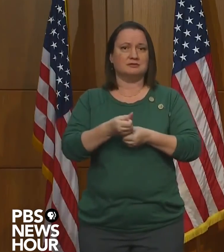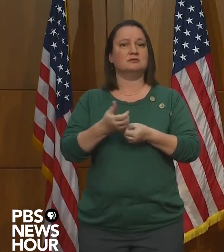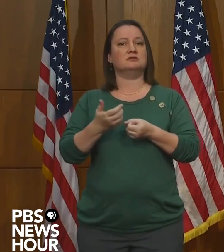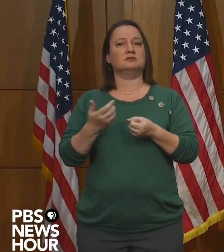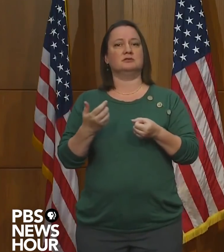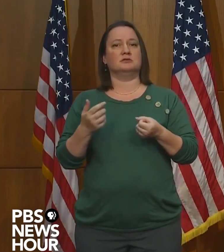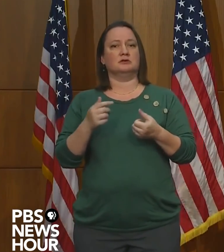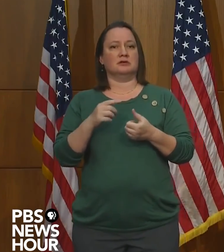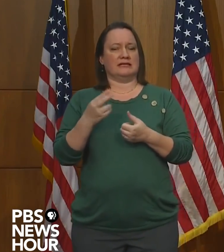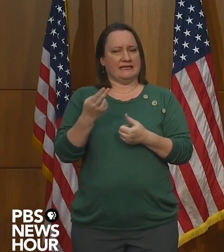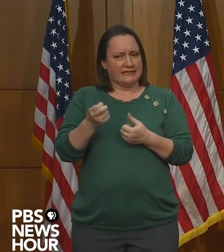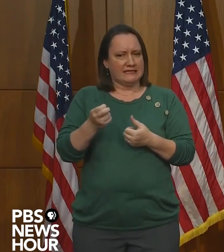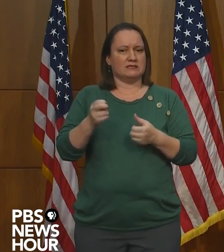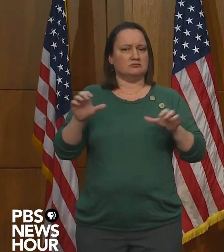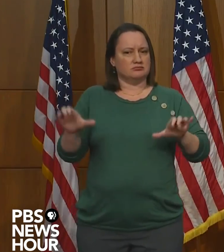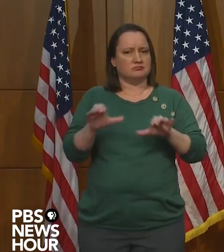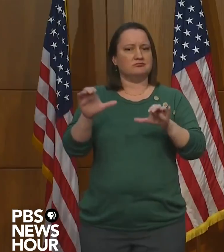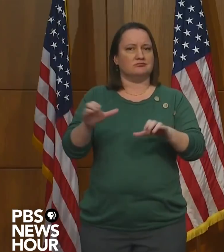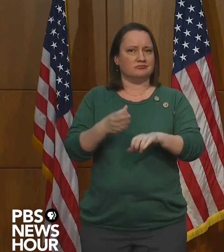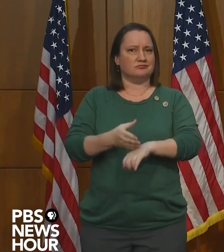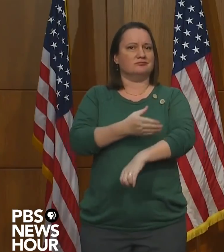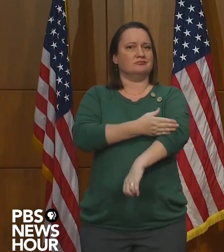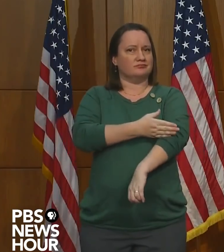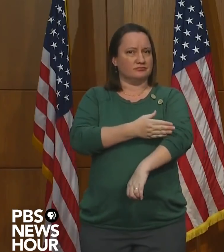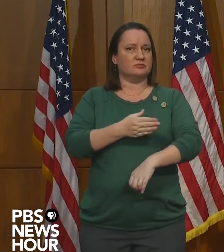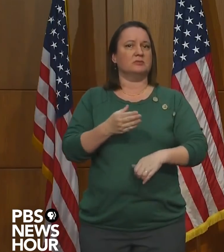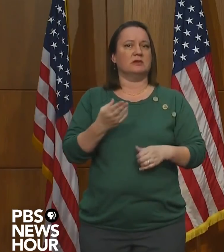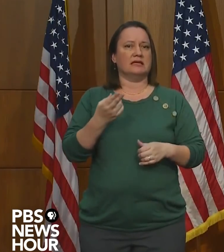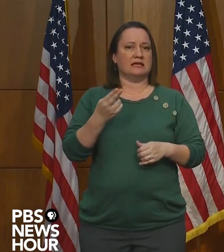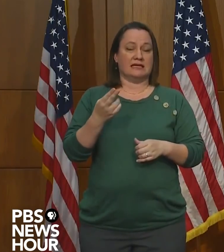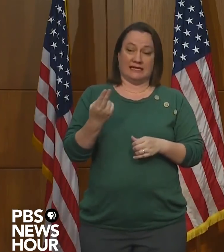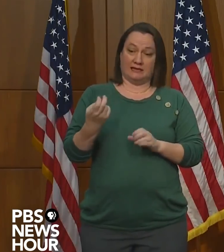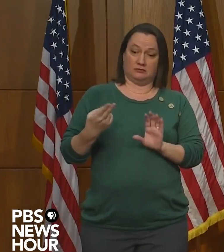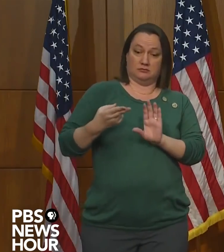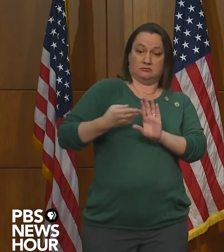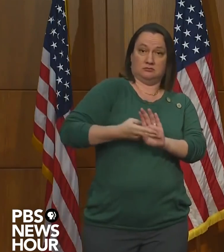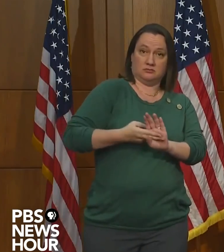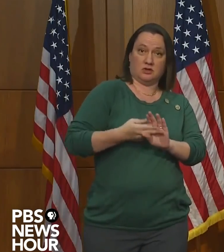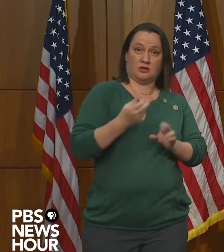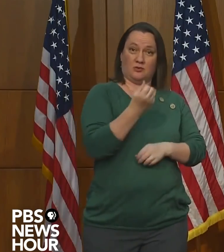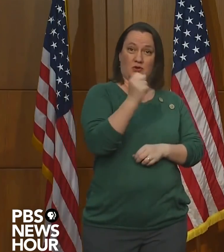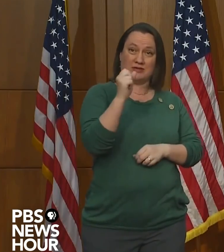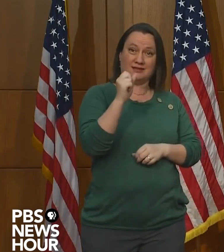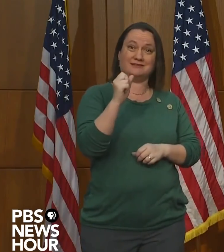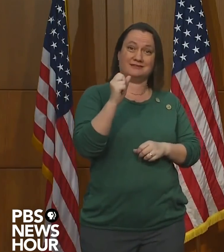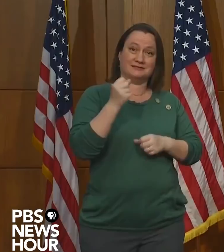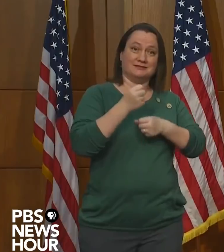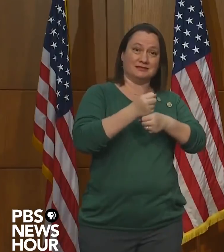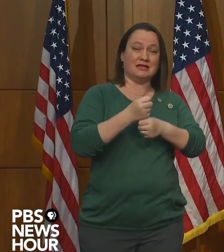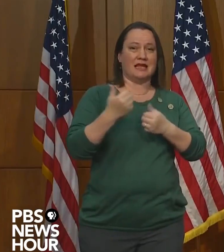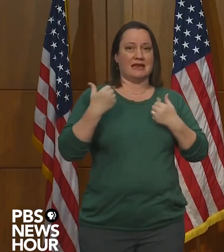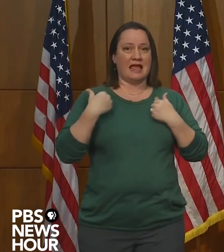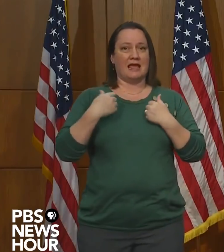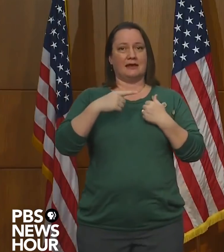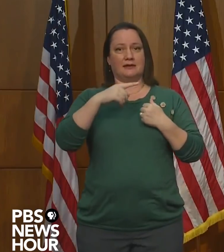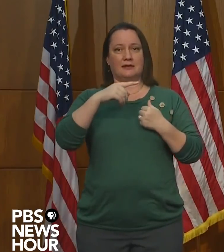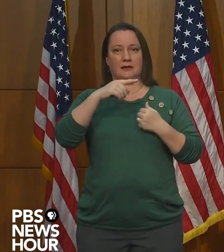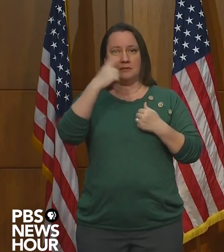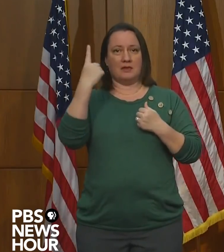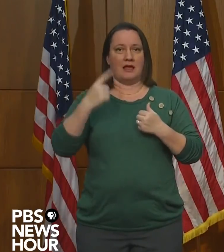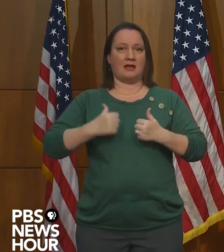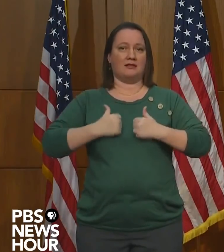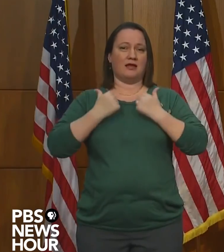He's a reformer. We saw that as he marched with demonstrators and carried a Black Lives Matter sign.